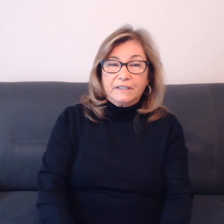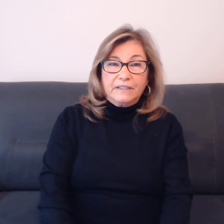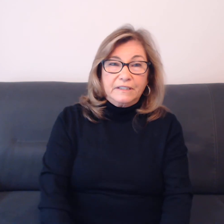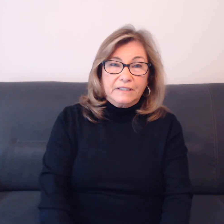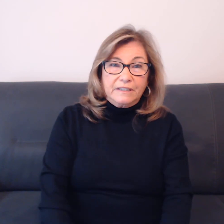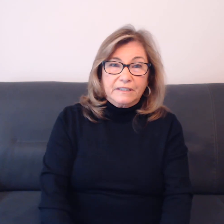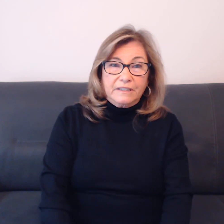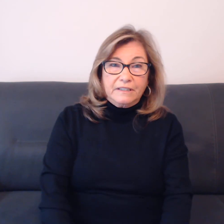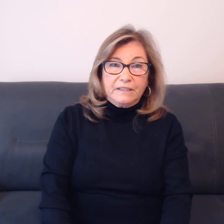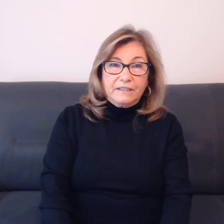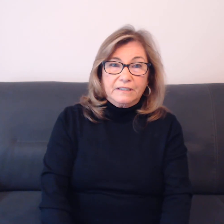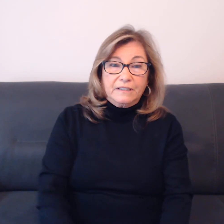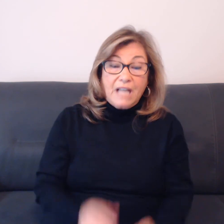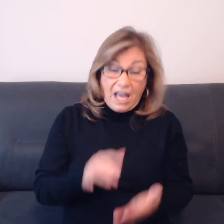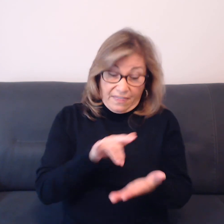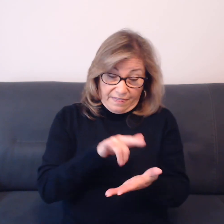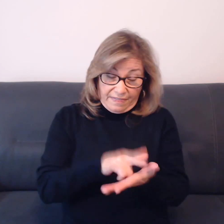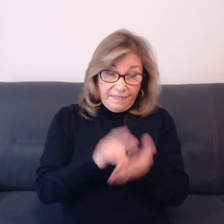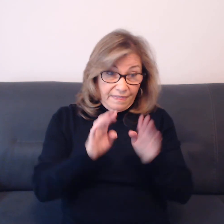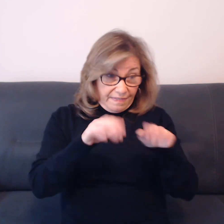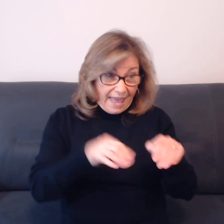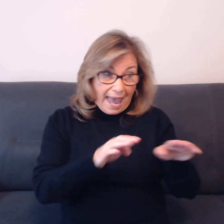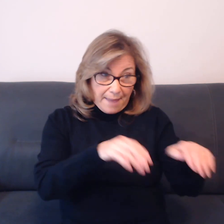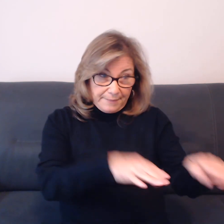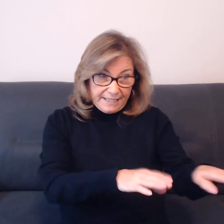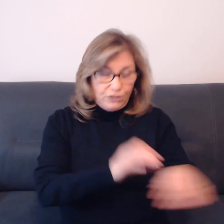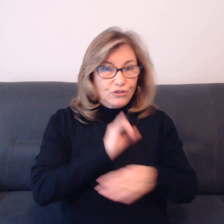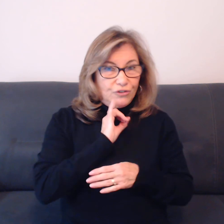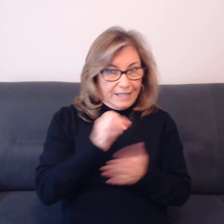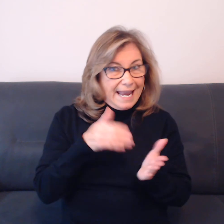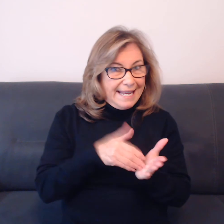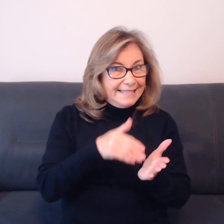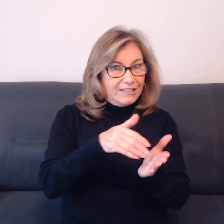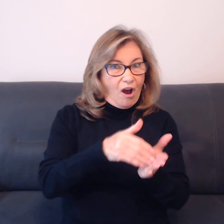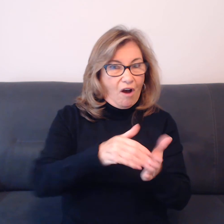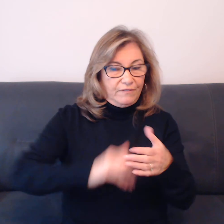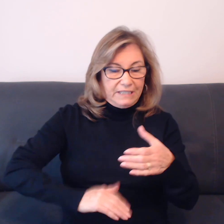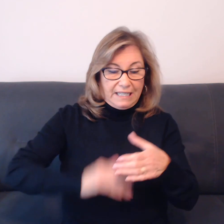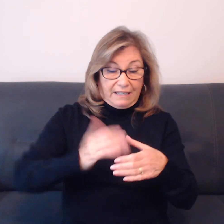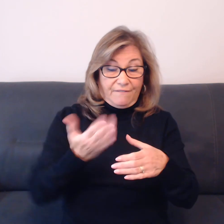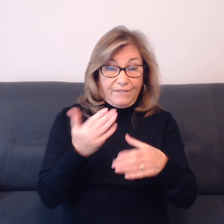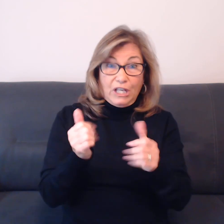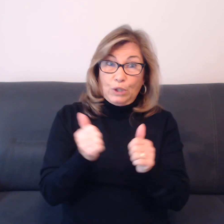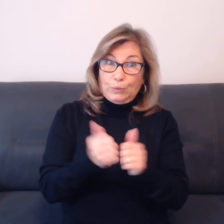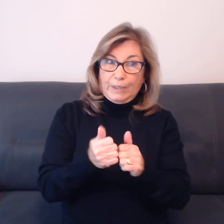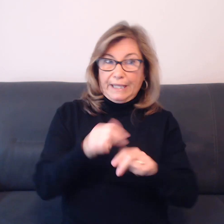That beach is often filled with nude sunbathers.